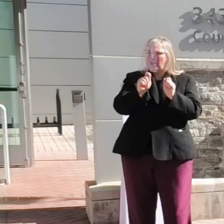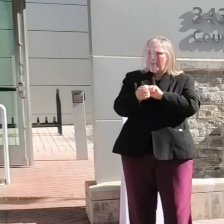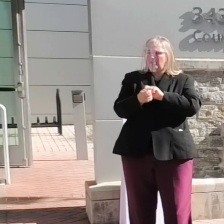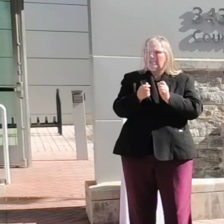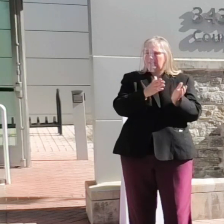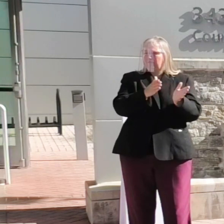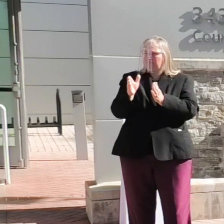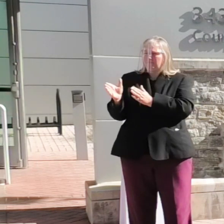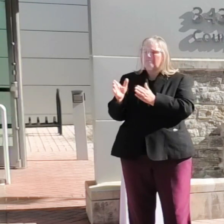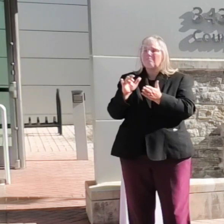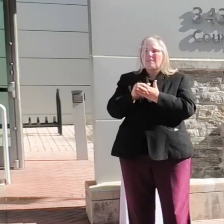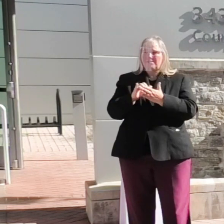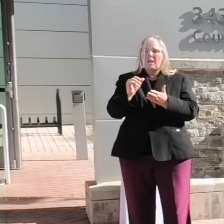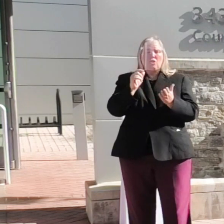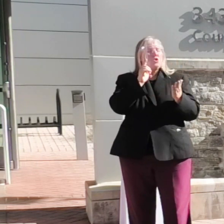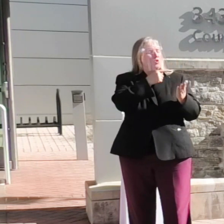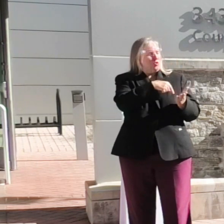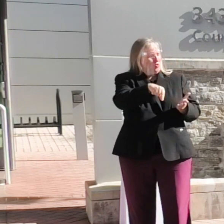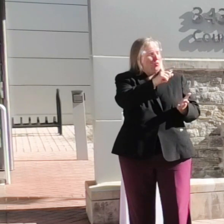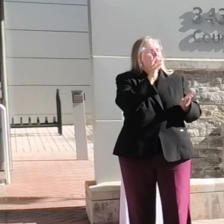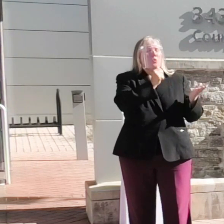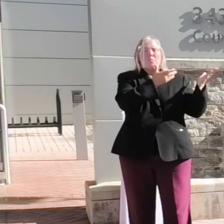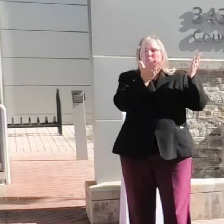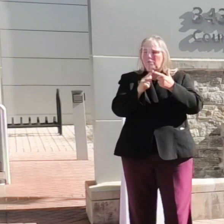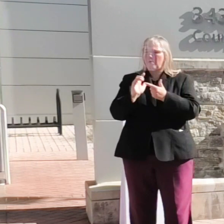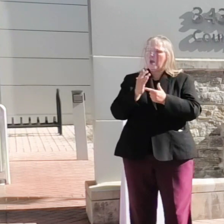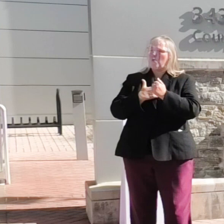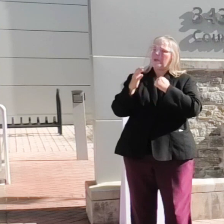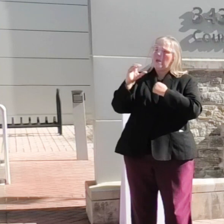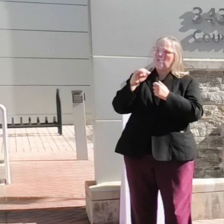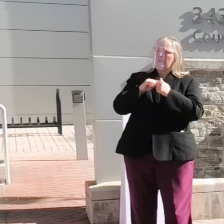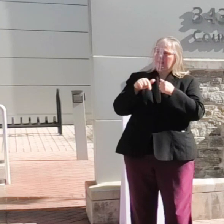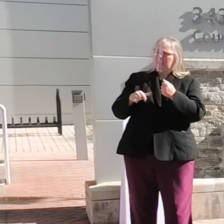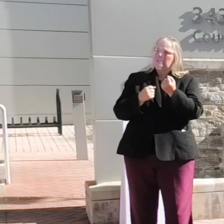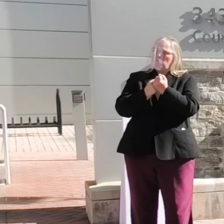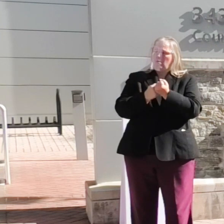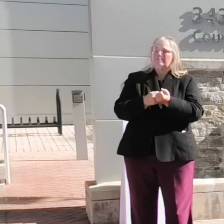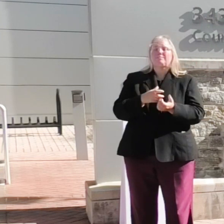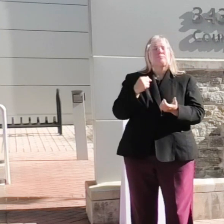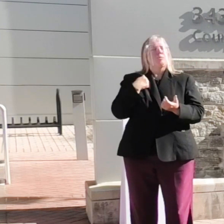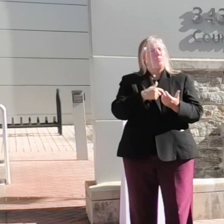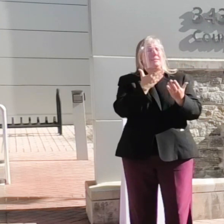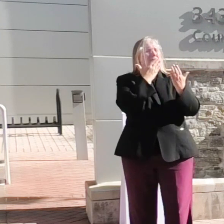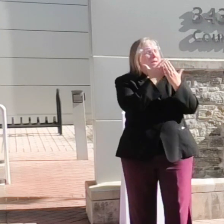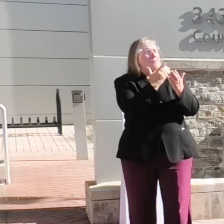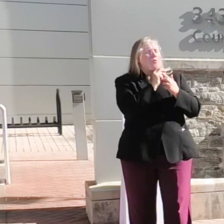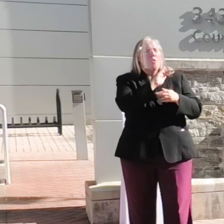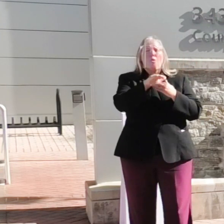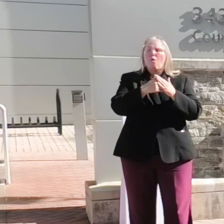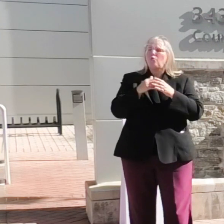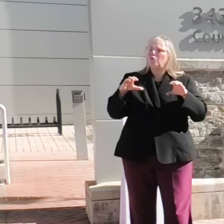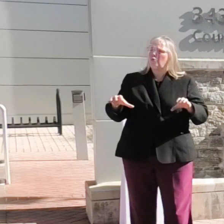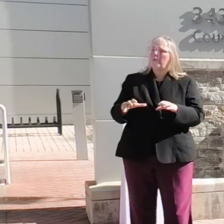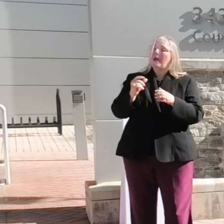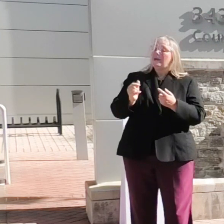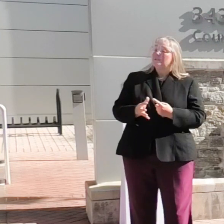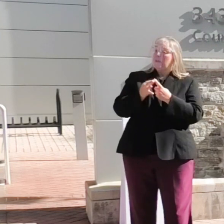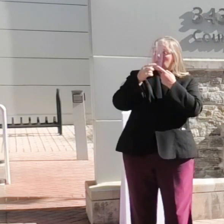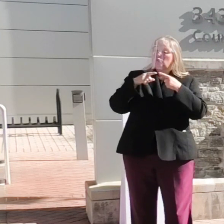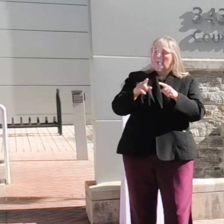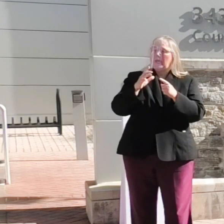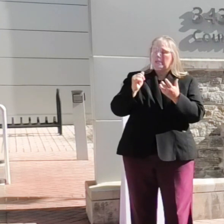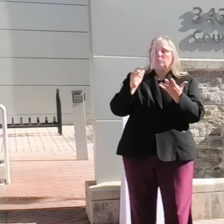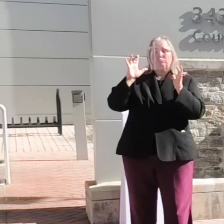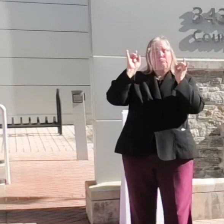that you will bring to our county with this support. We thank you for all you do, especially during these